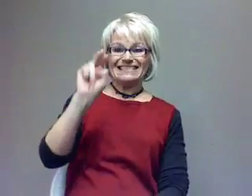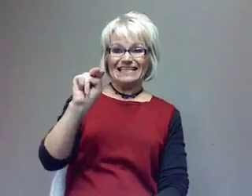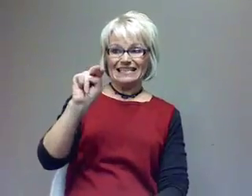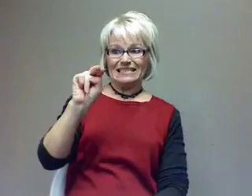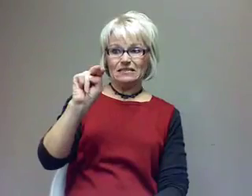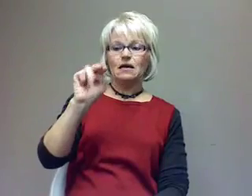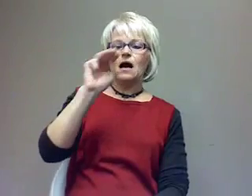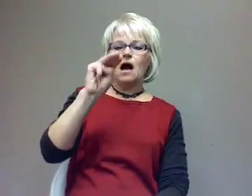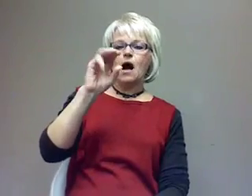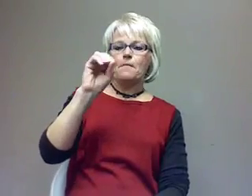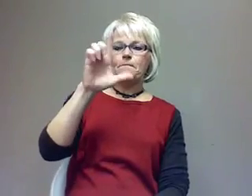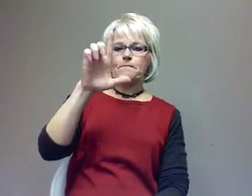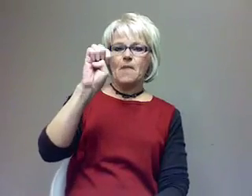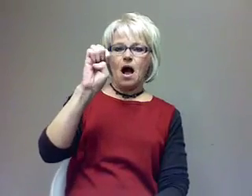That's about what I felt the first time I heard that.